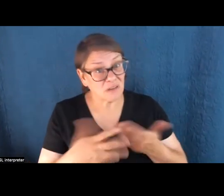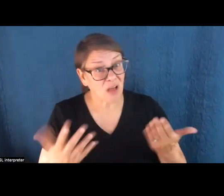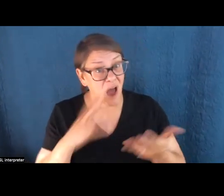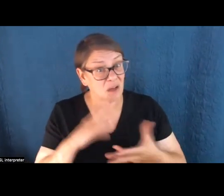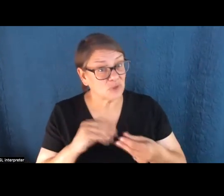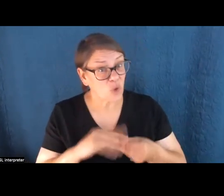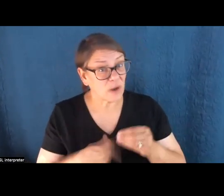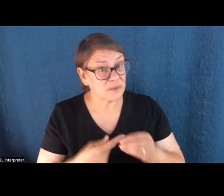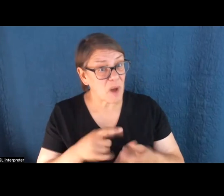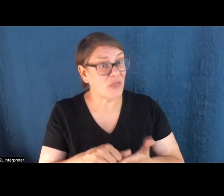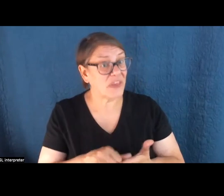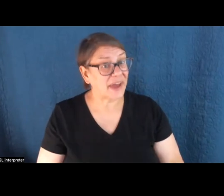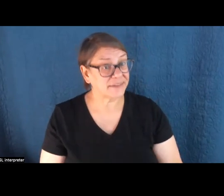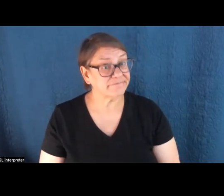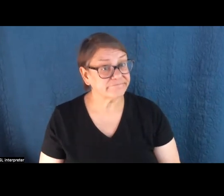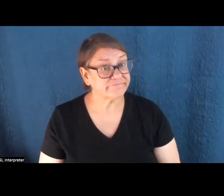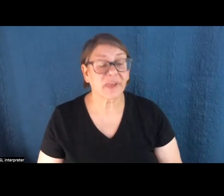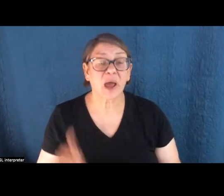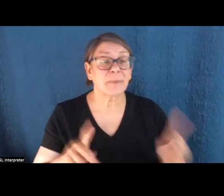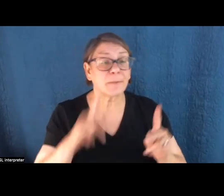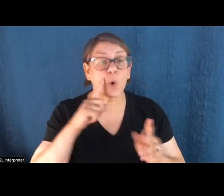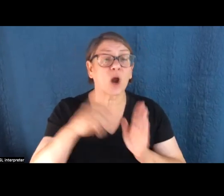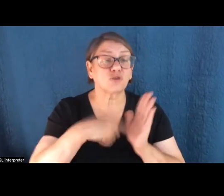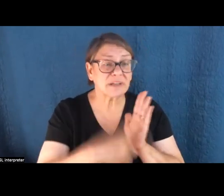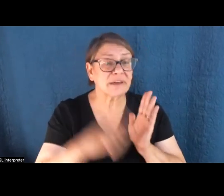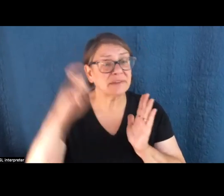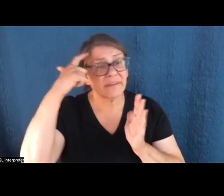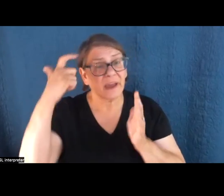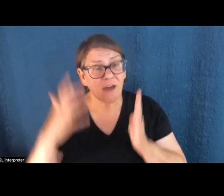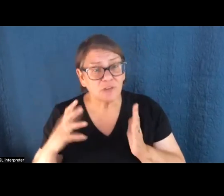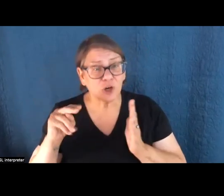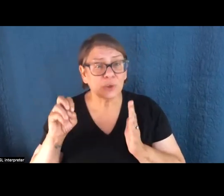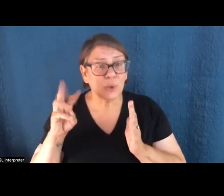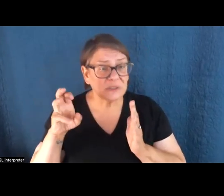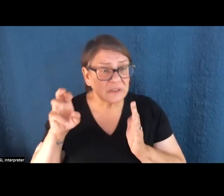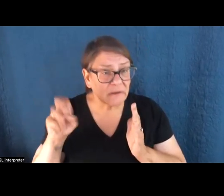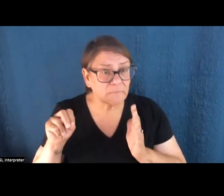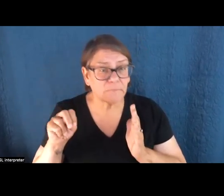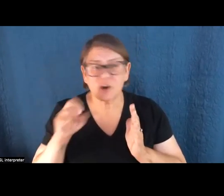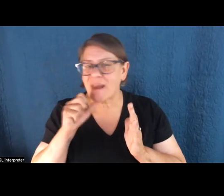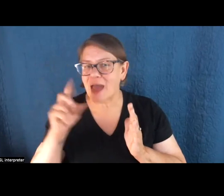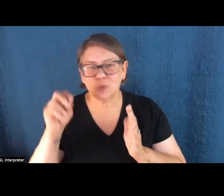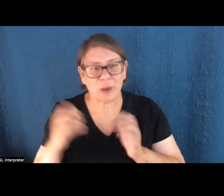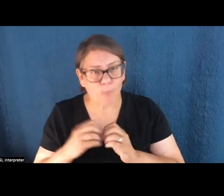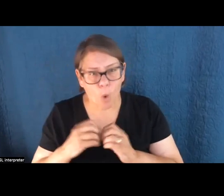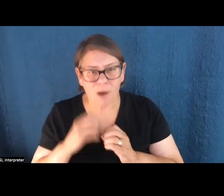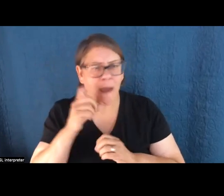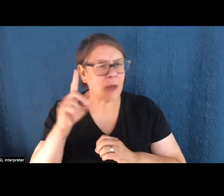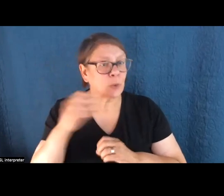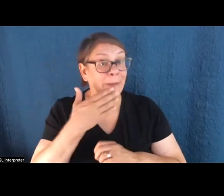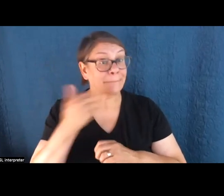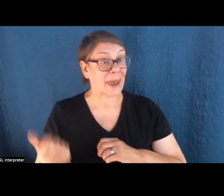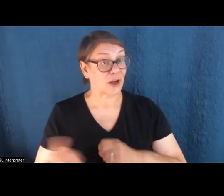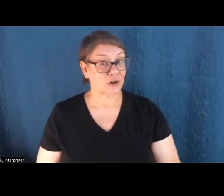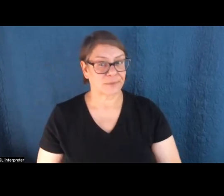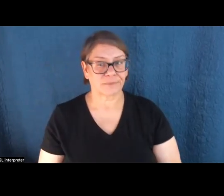you know, quoting people who are criticizing Governor Newsom and criticizing his appointees for not doing more or not doing better. I mean, for instance, on the